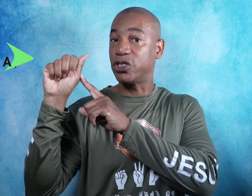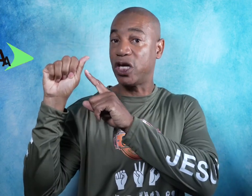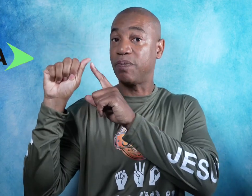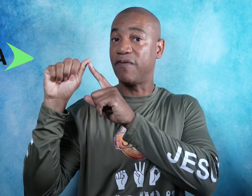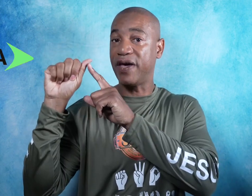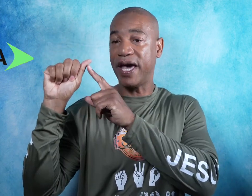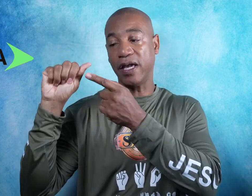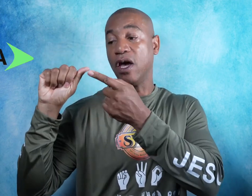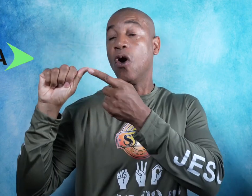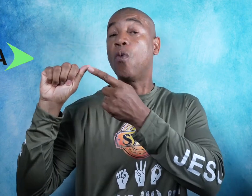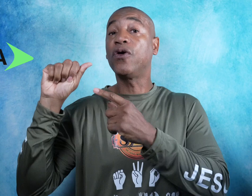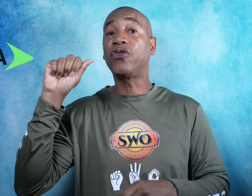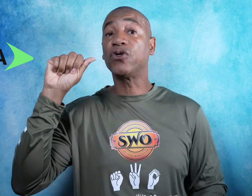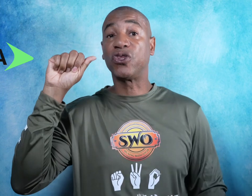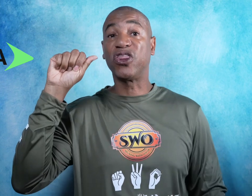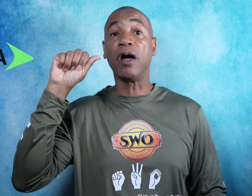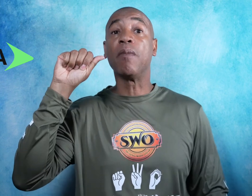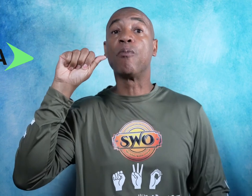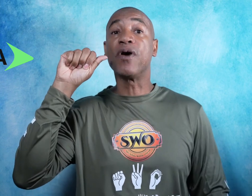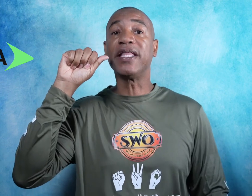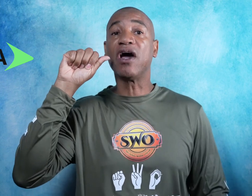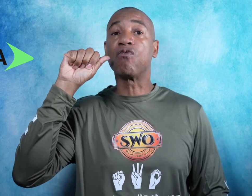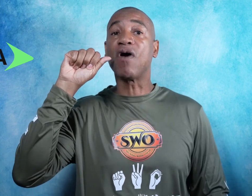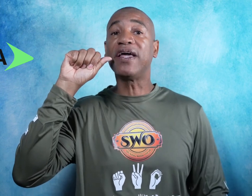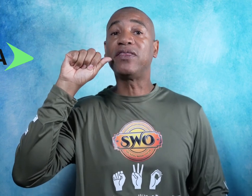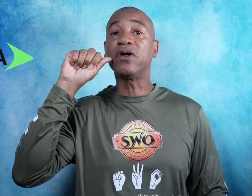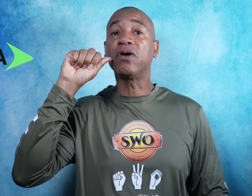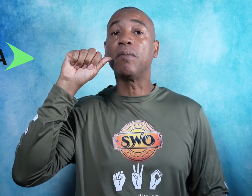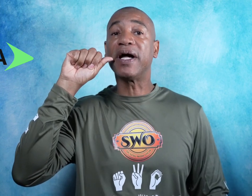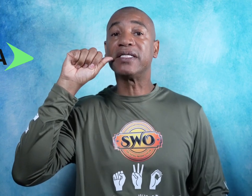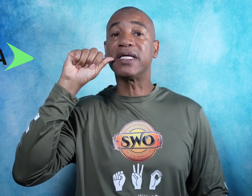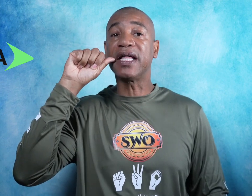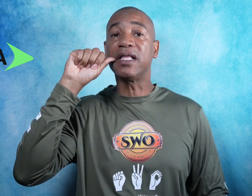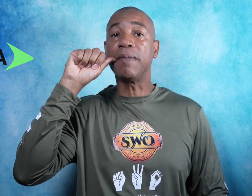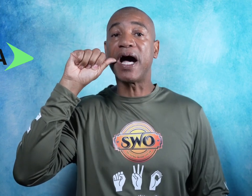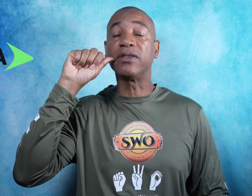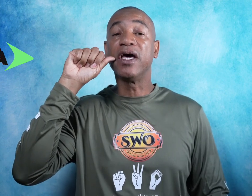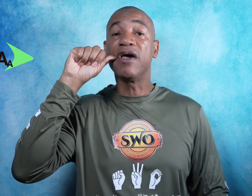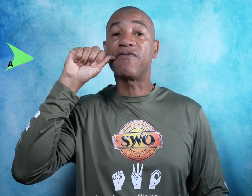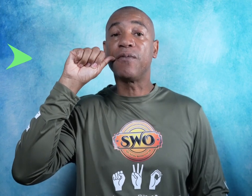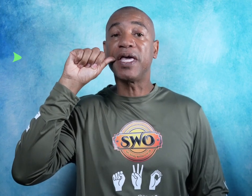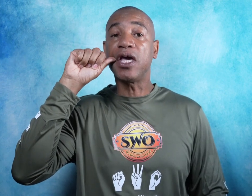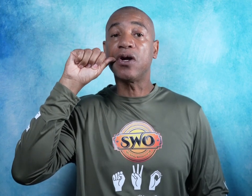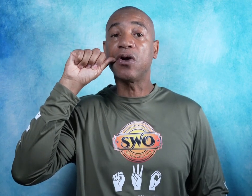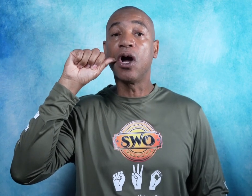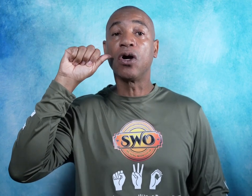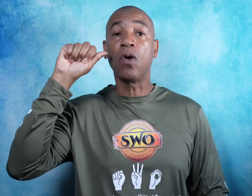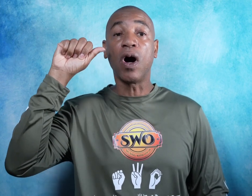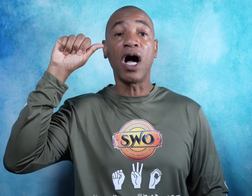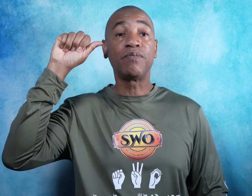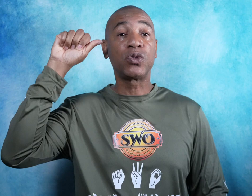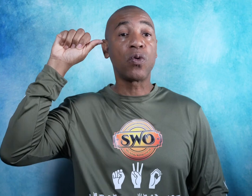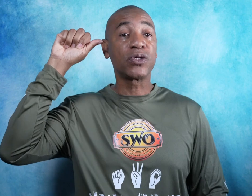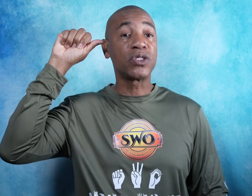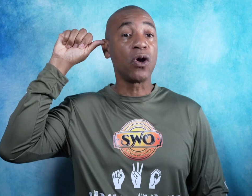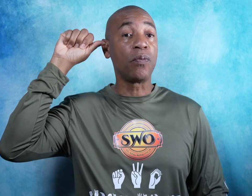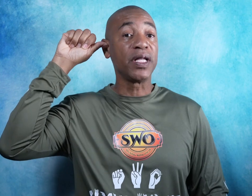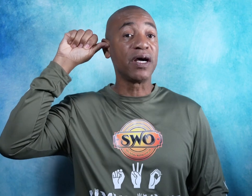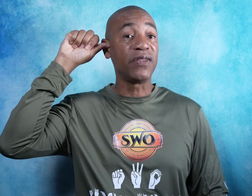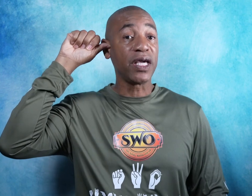shape of A. With your thumb bring that right there by the side of the mouth. And from here go up towards the opening of the